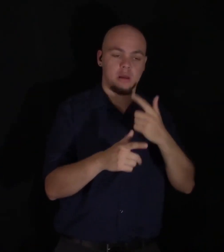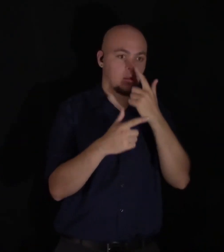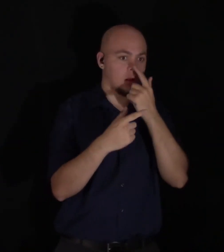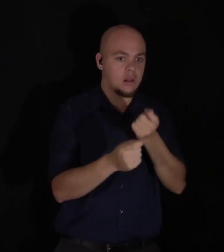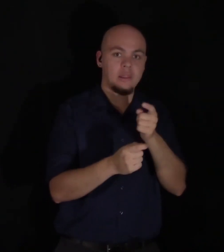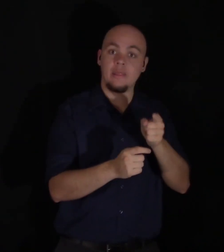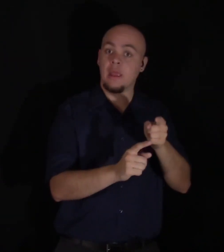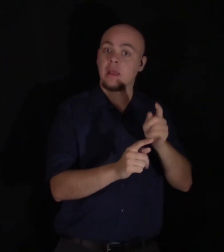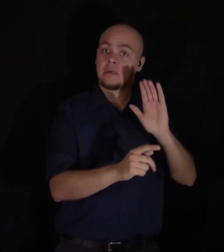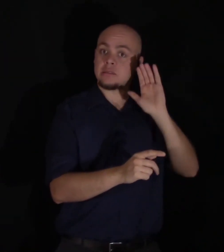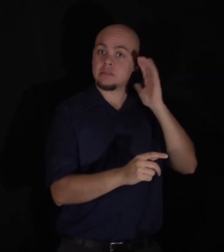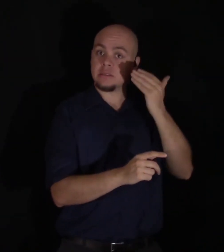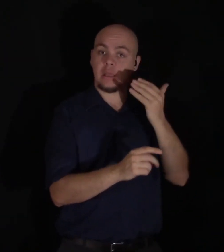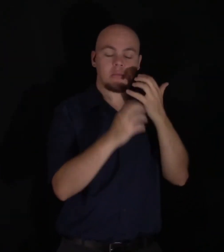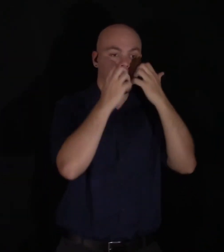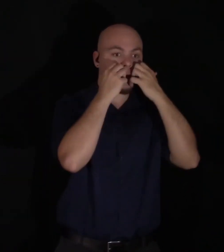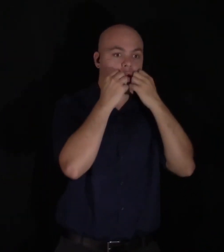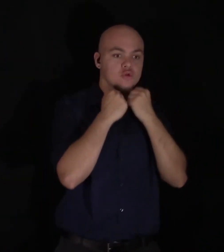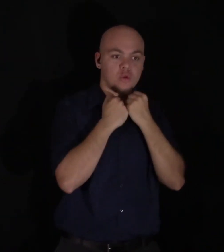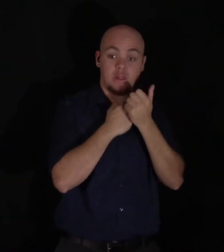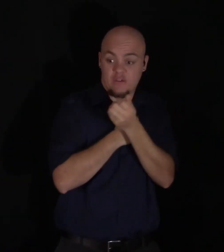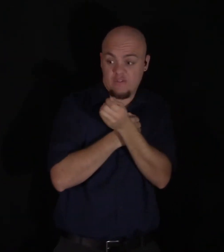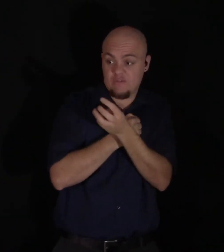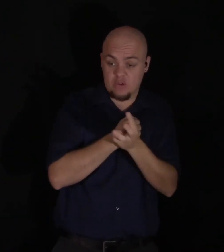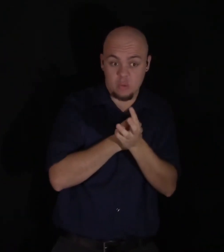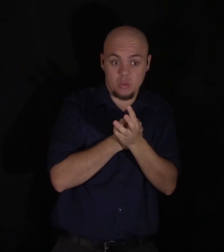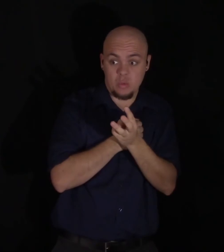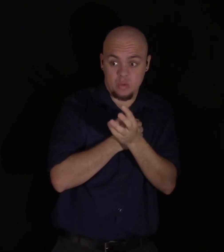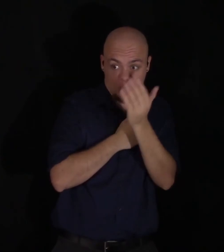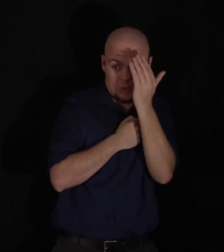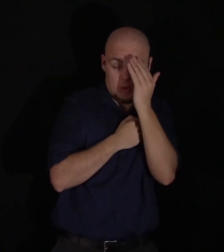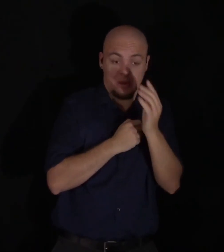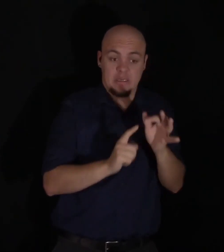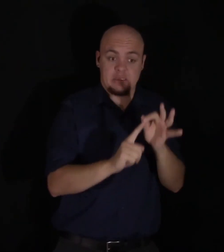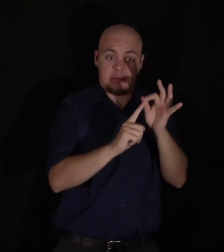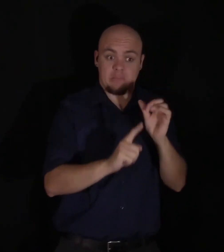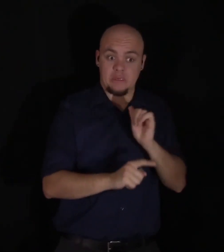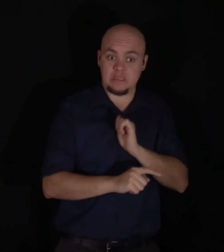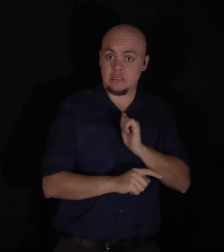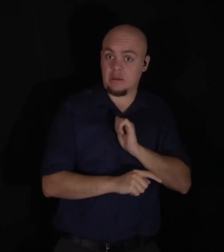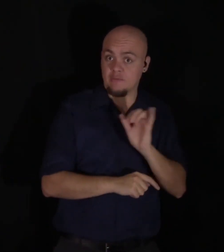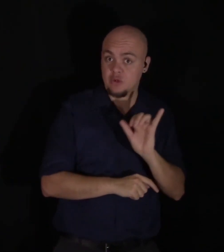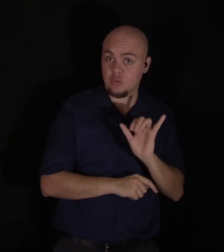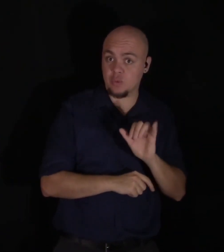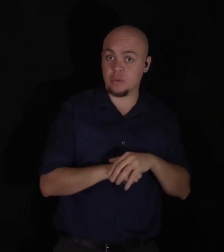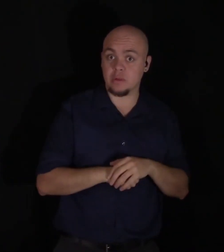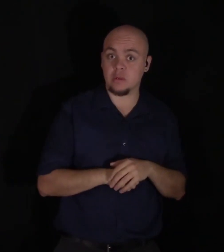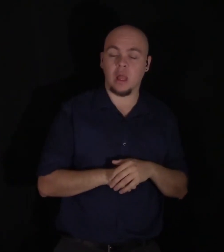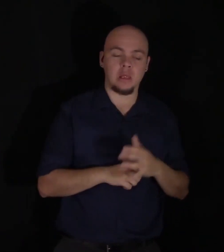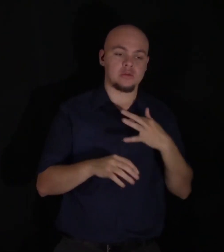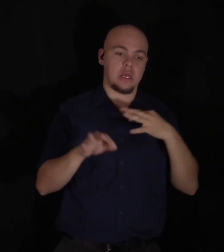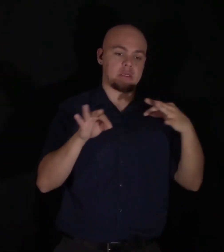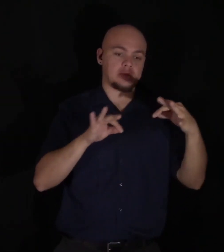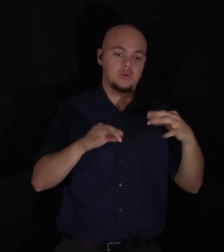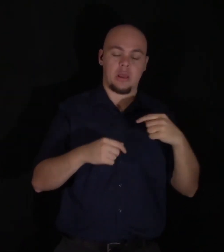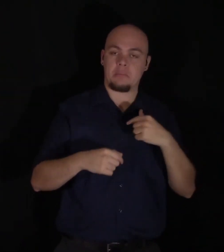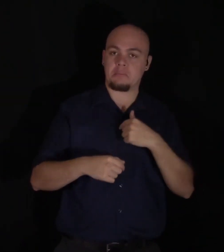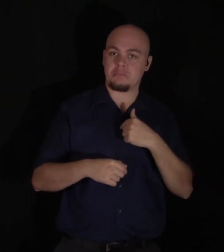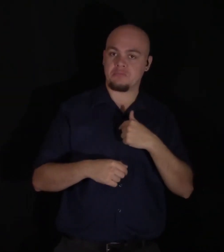be treasures known to few besides myself. I have described myself as always having been imbued with a fervent longing